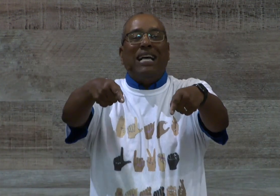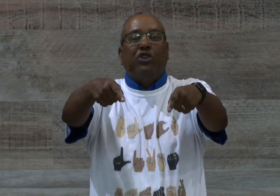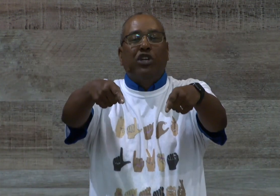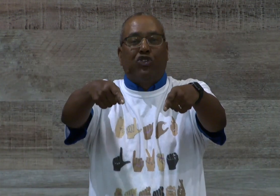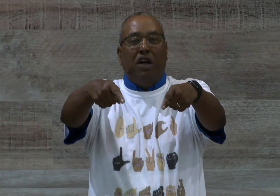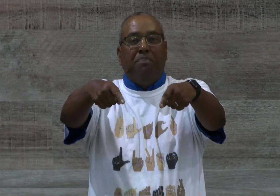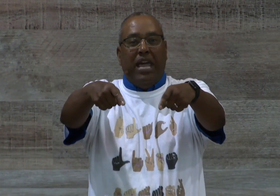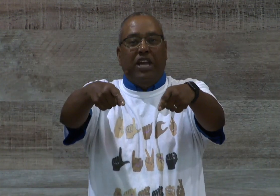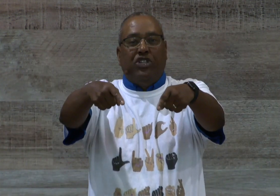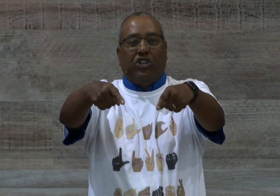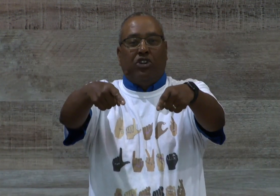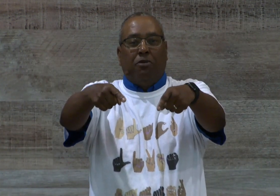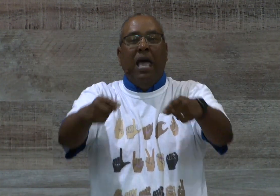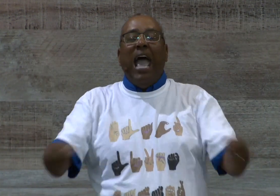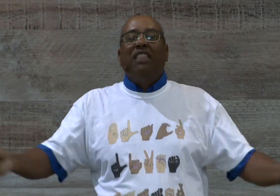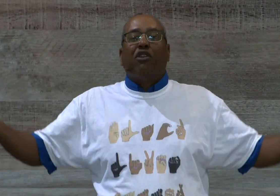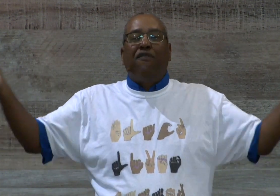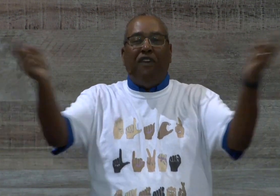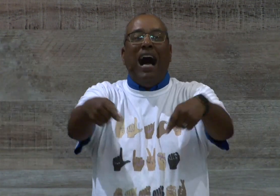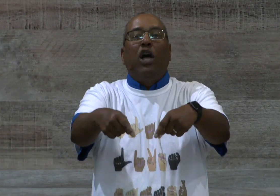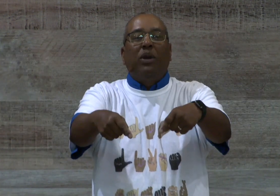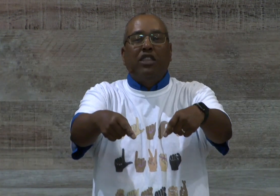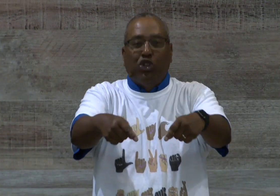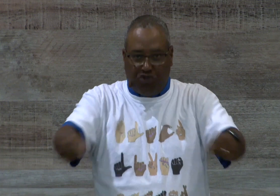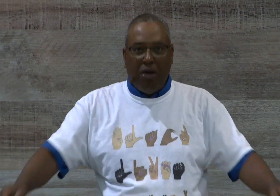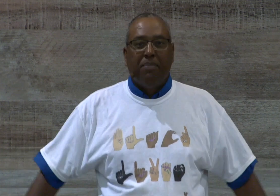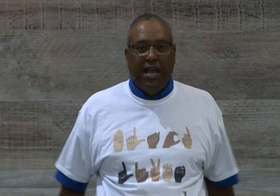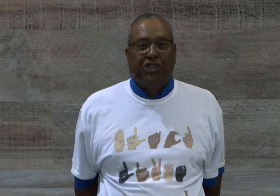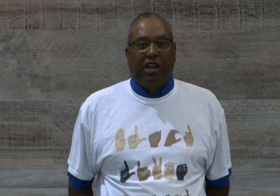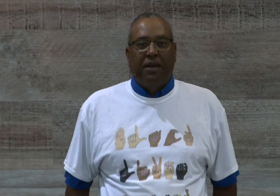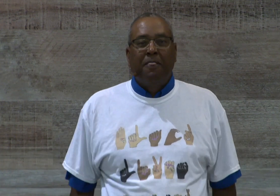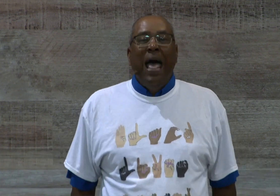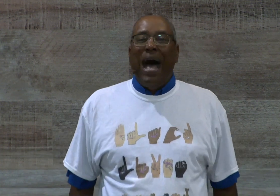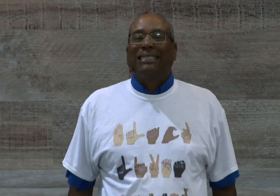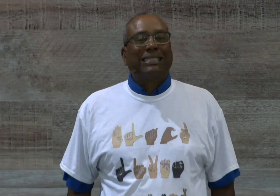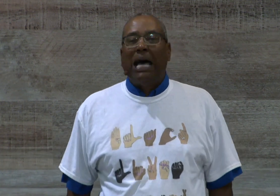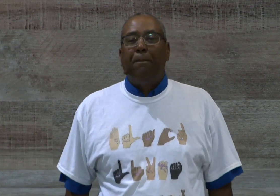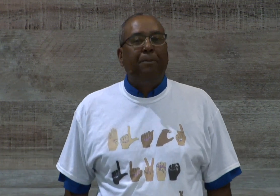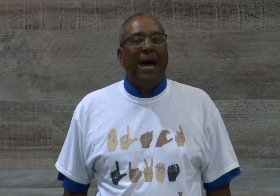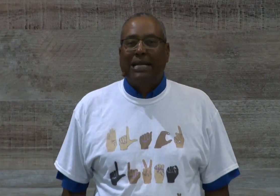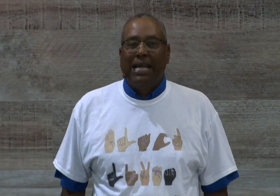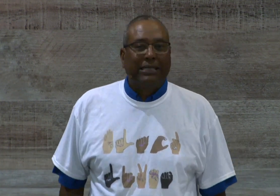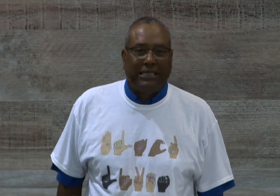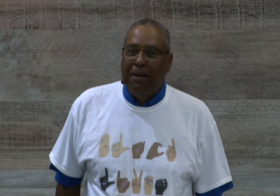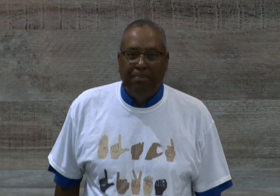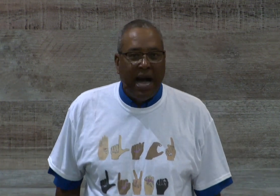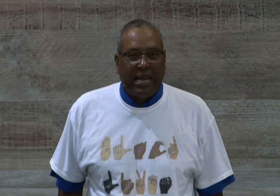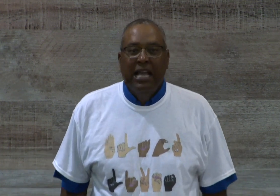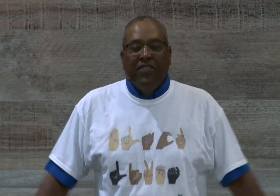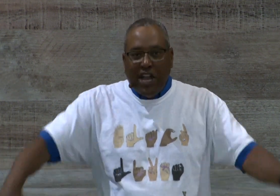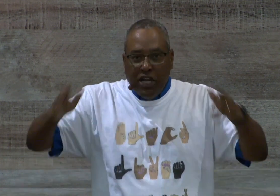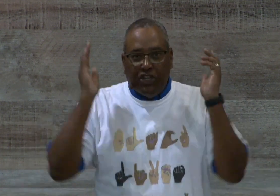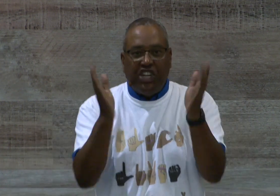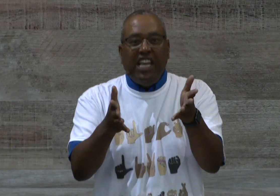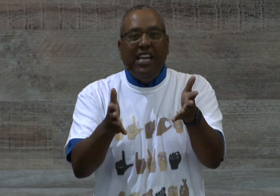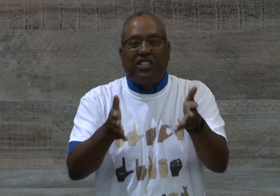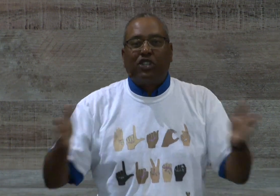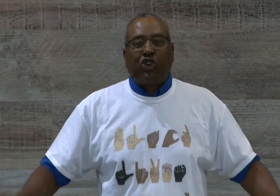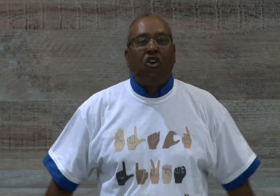on the drum major and they're following the drum major. Amen? I stopped by to tell somebody that Jesus Christ